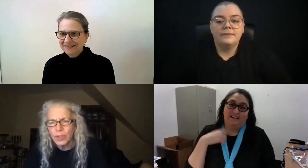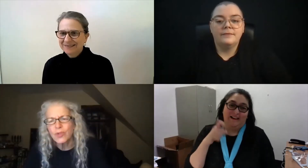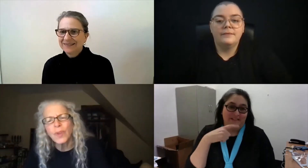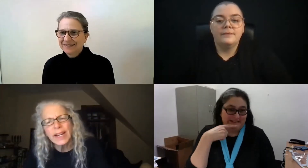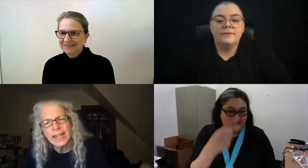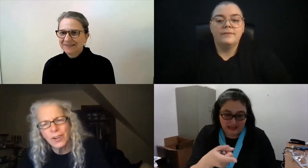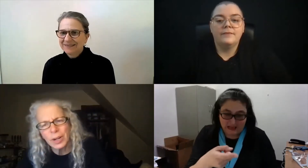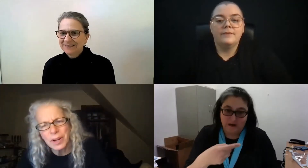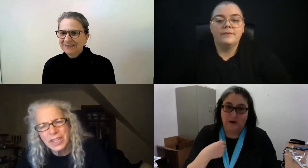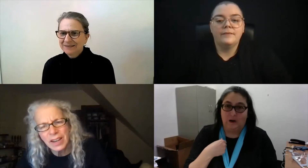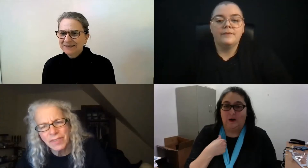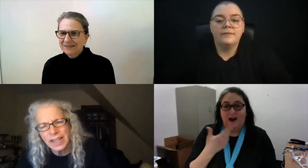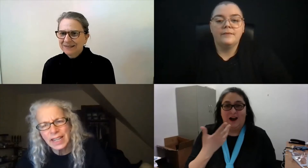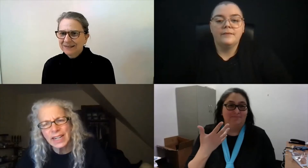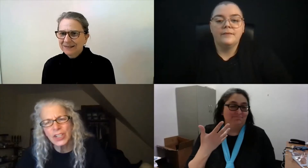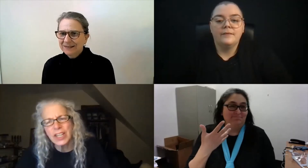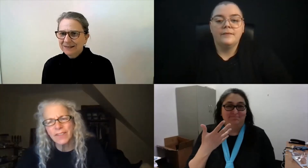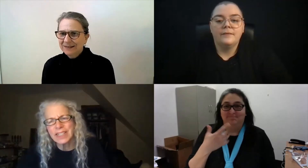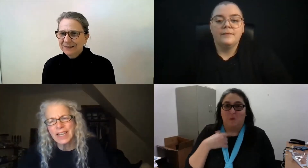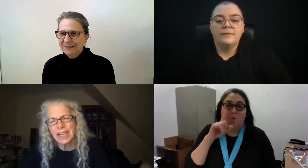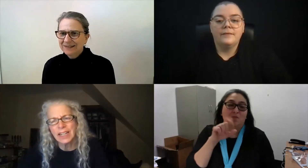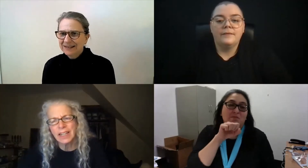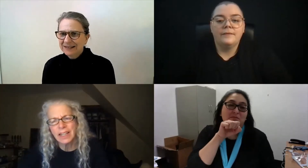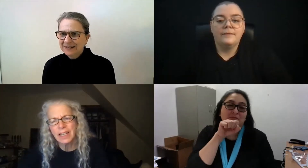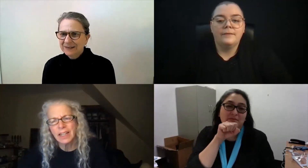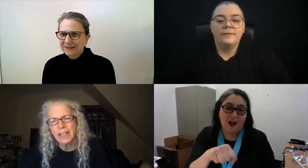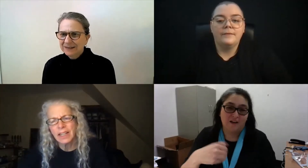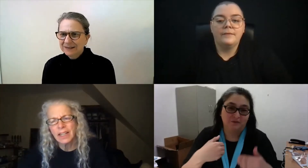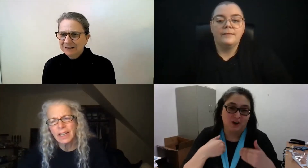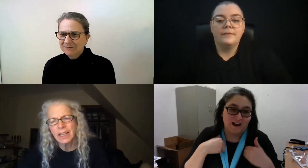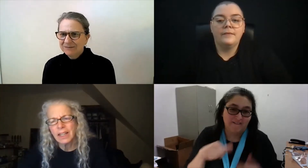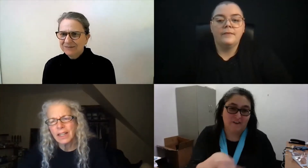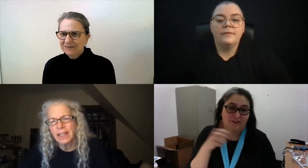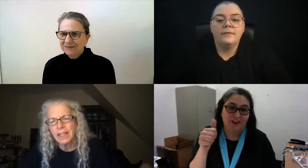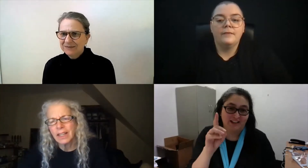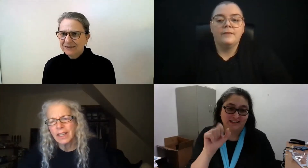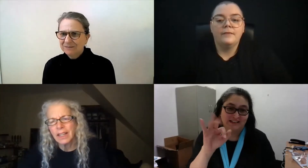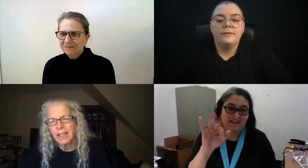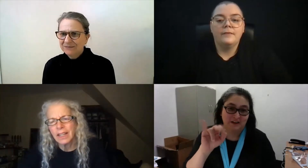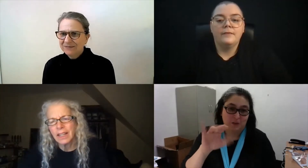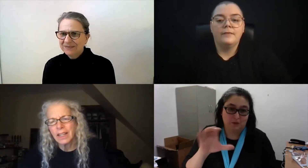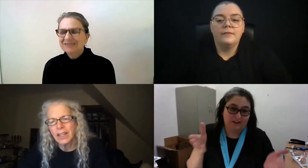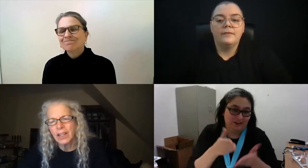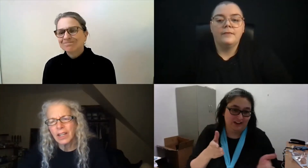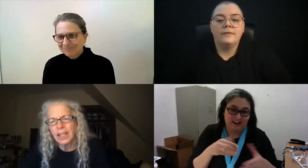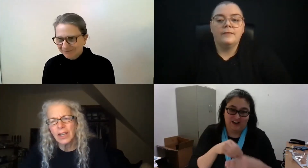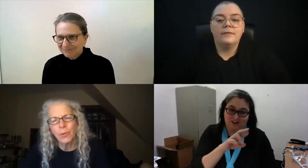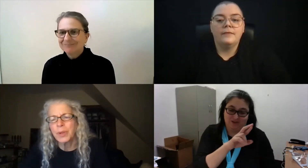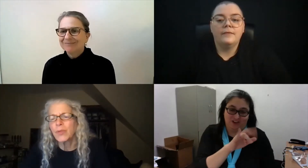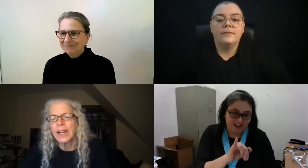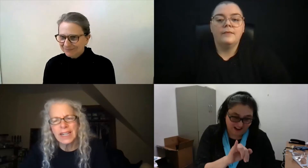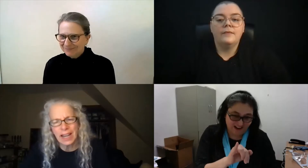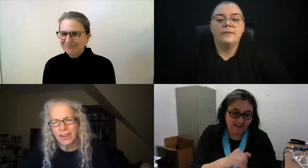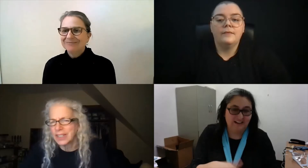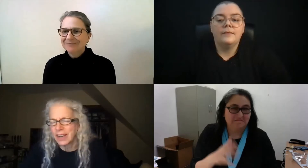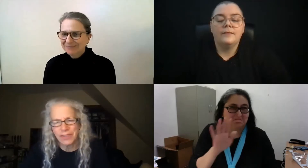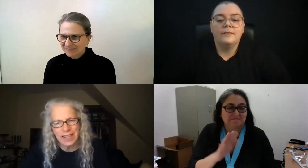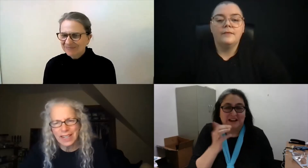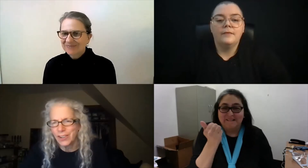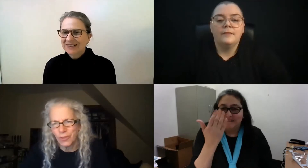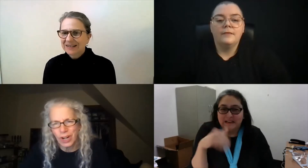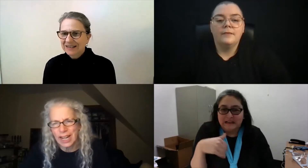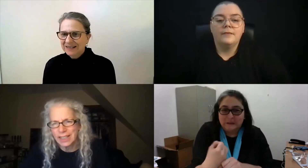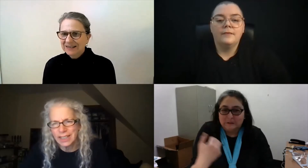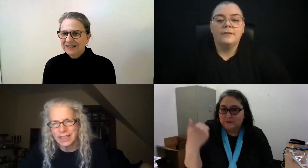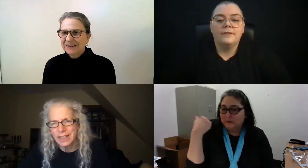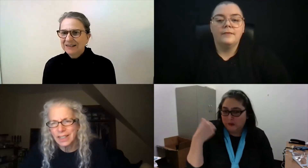So it's great hearing about Deaf Inc. And I just have to say, it would be great to have a Deaf Inc.